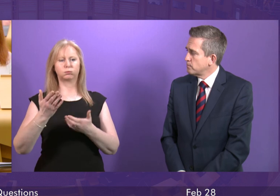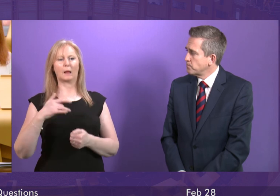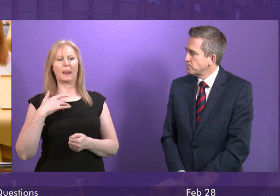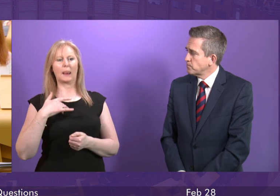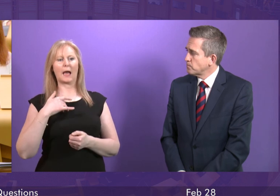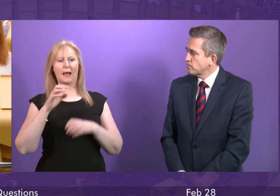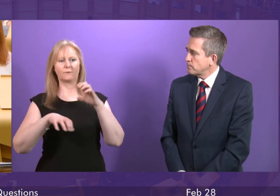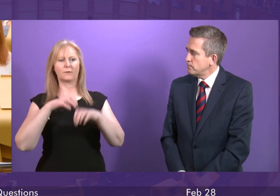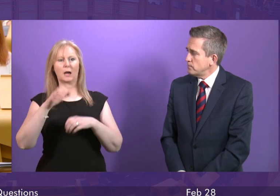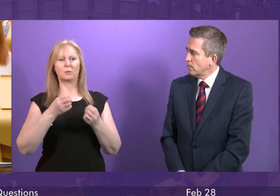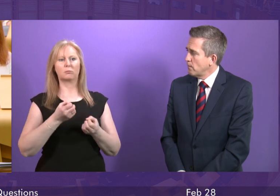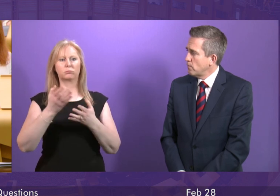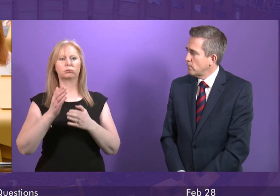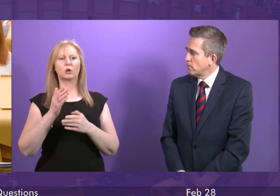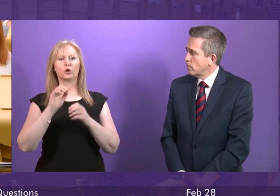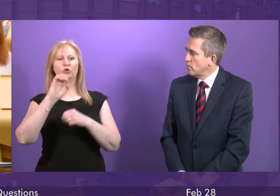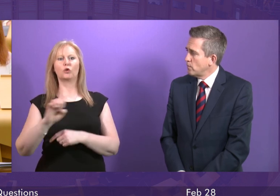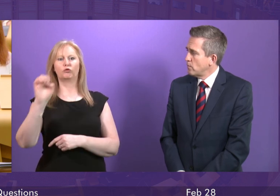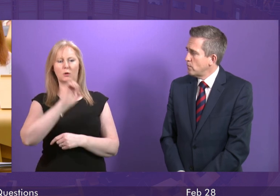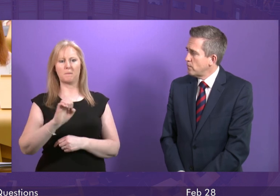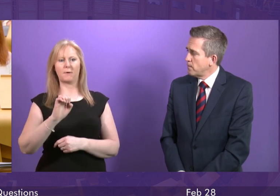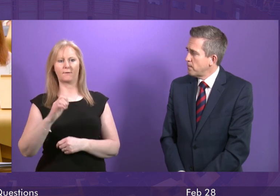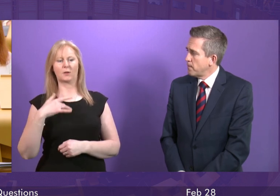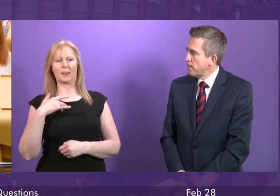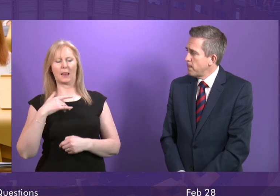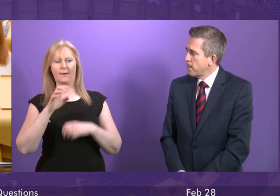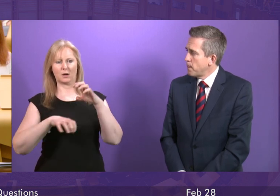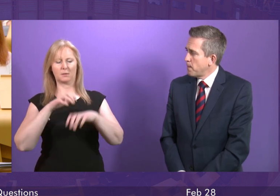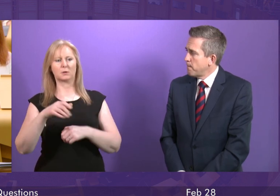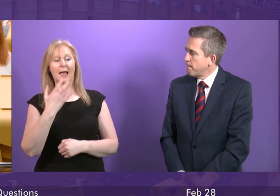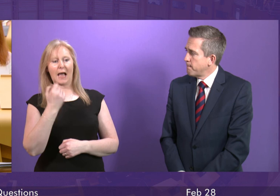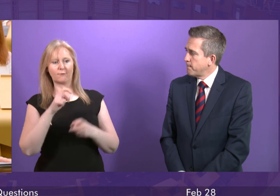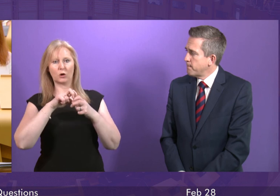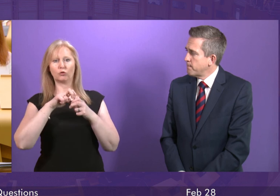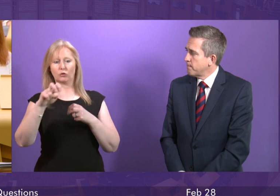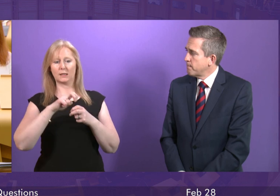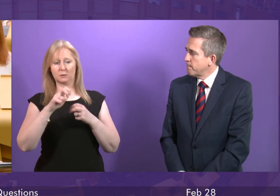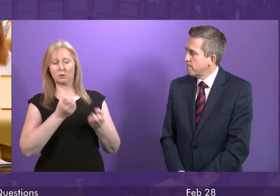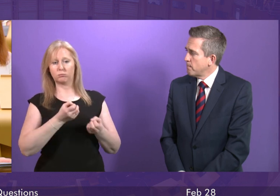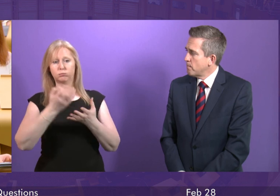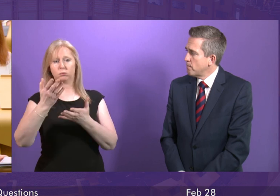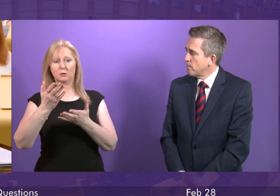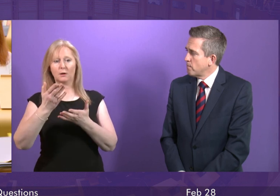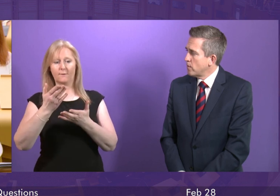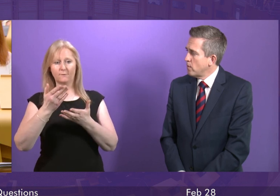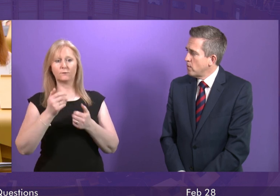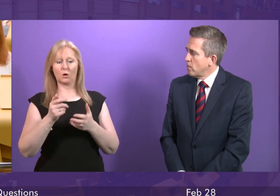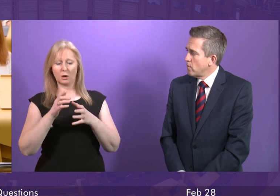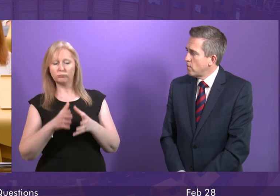for immediate slaughter. There is transport for rearing and that's where, as I said in my initial answer, we are